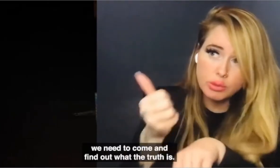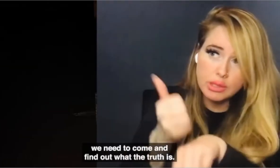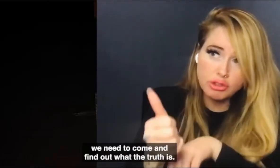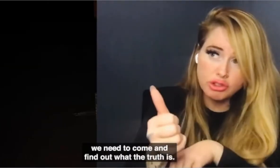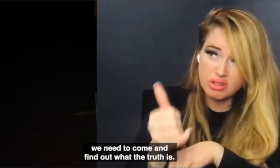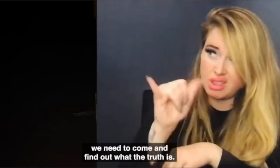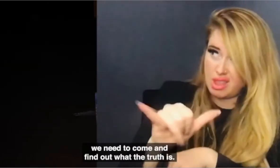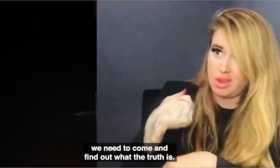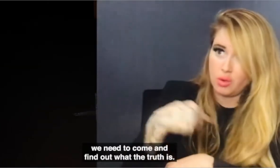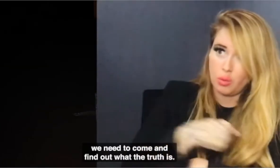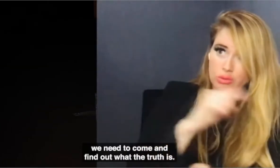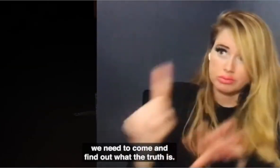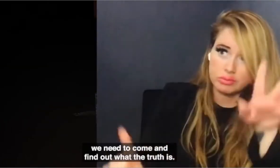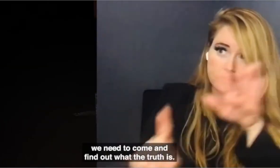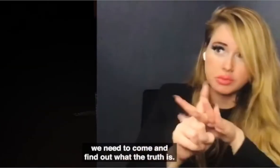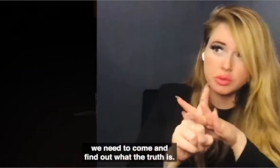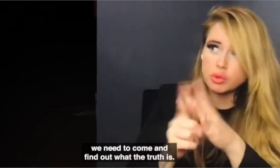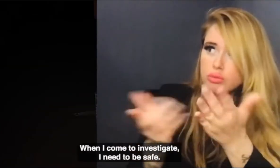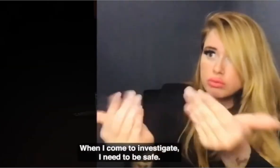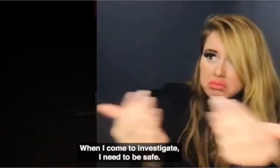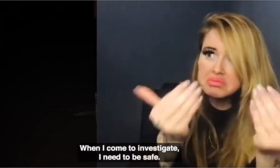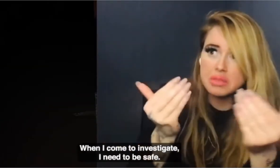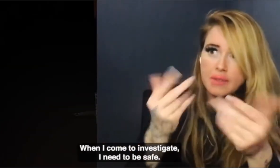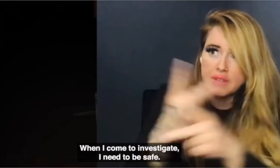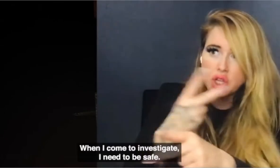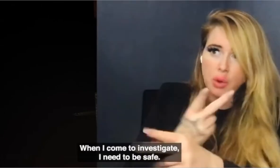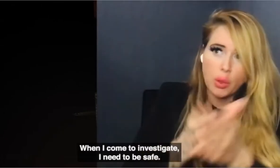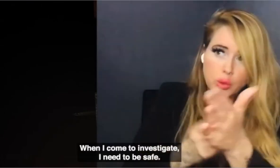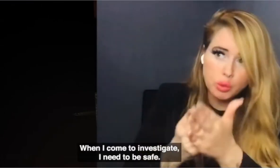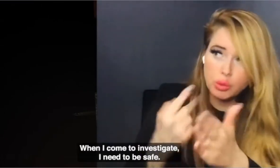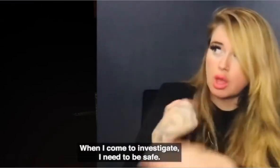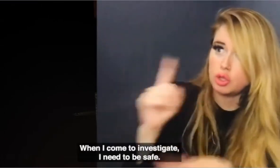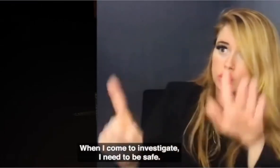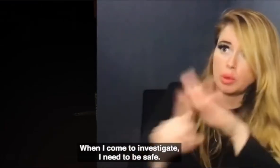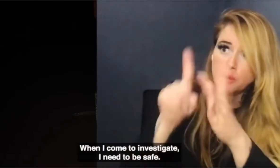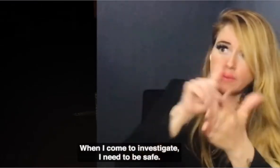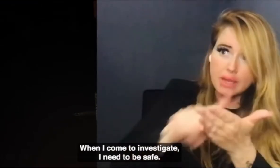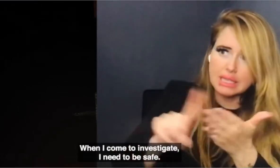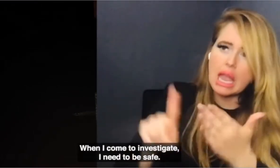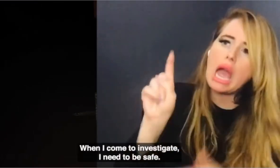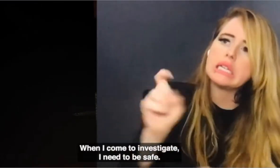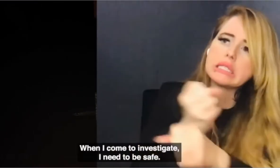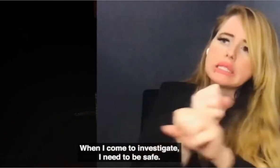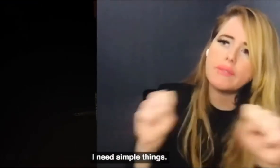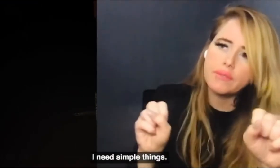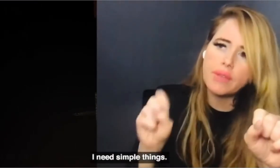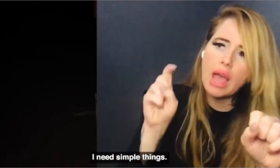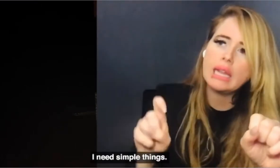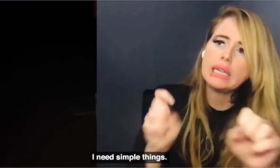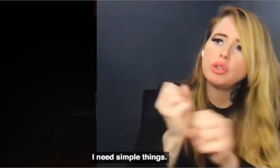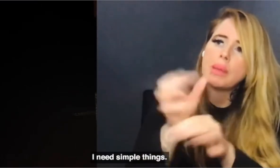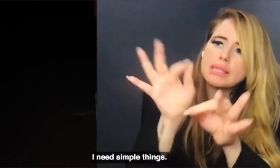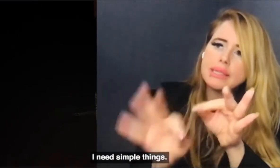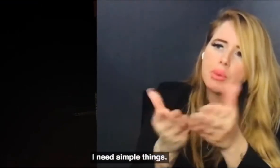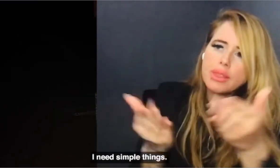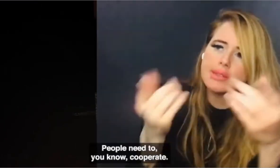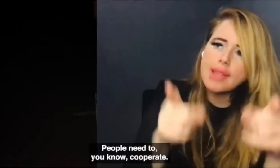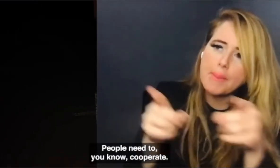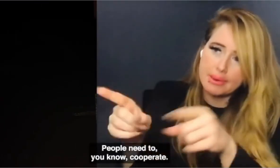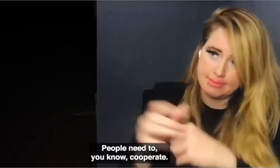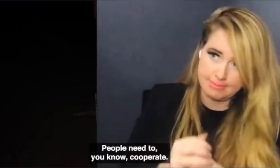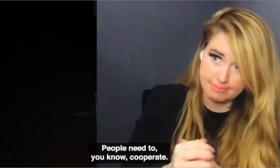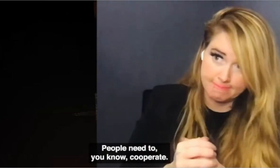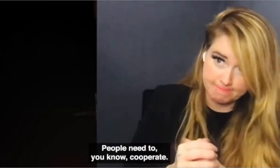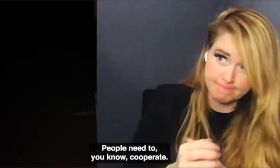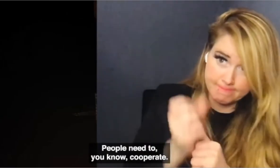we need to come find out what the truth is when i come to investigate i need to be safe i need to make simple things people need